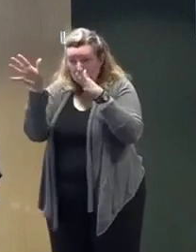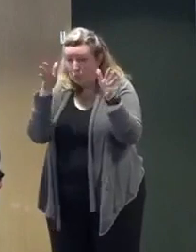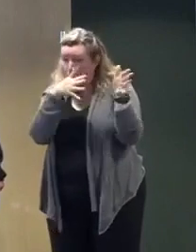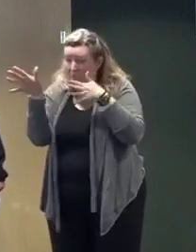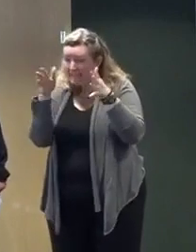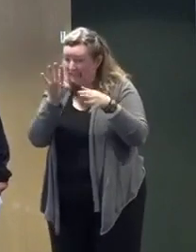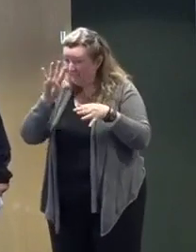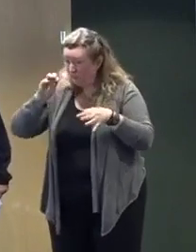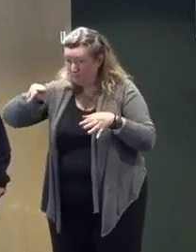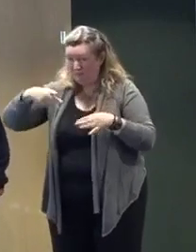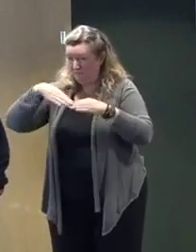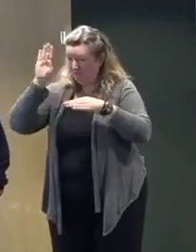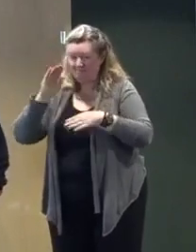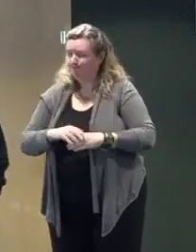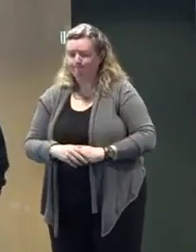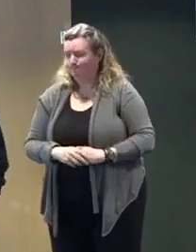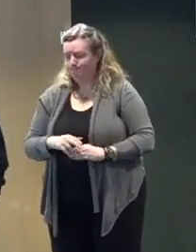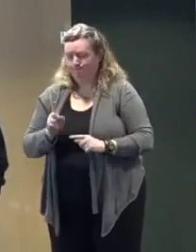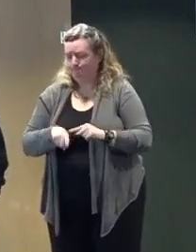So, stay safe.